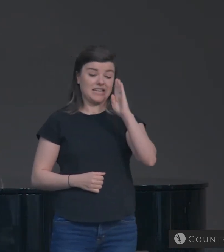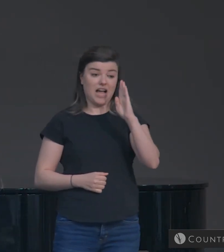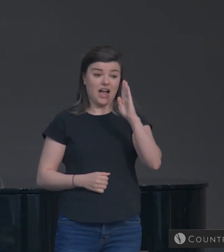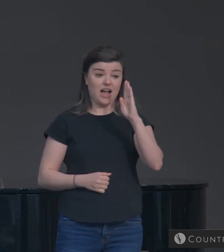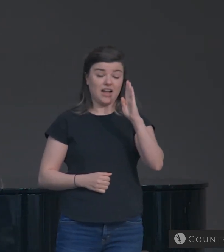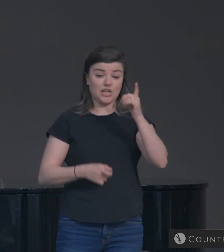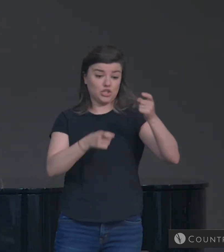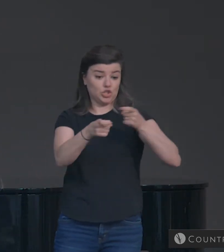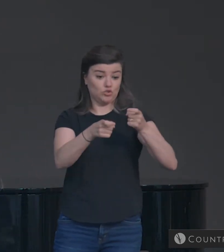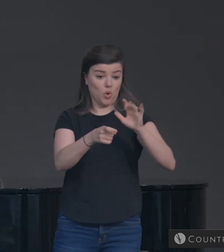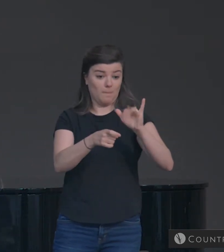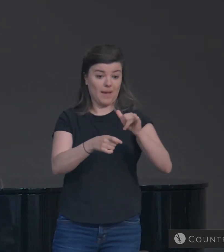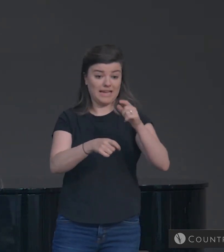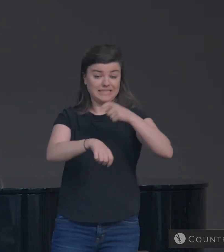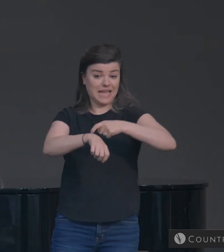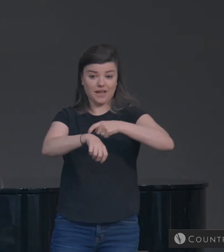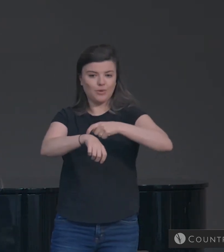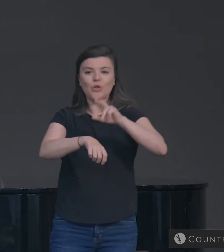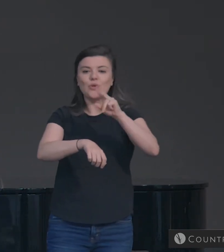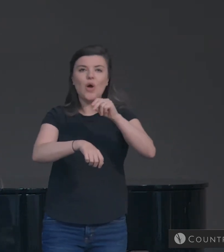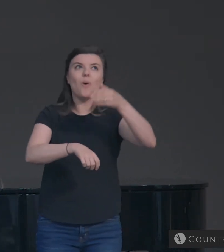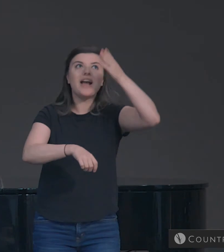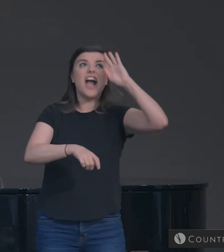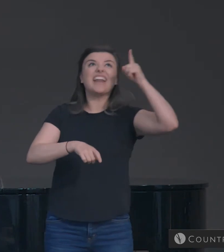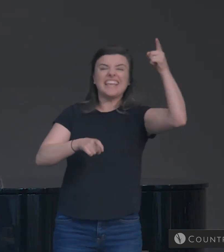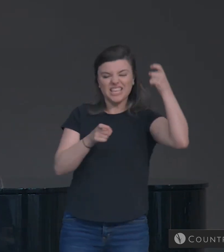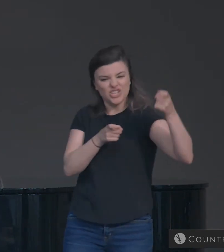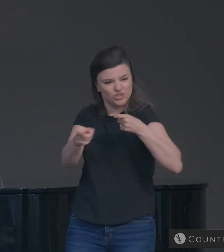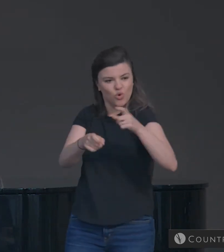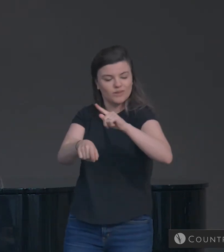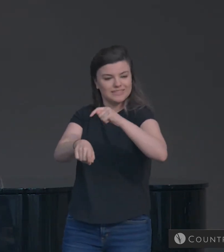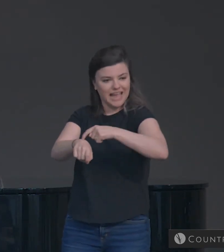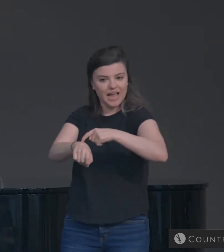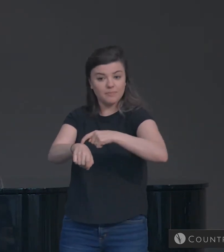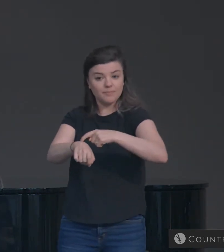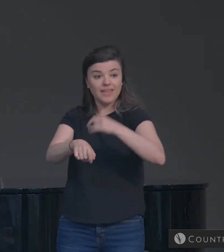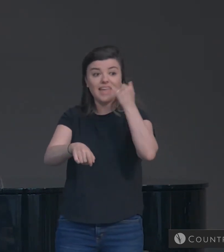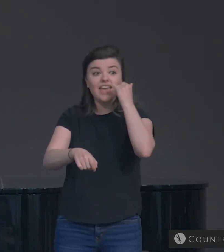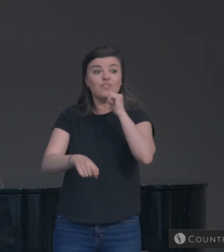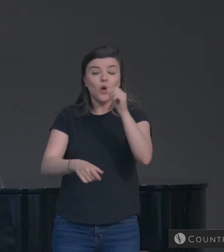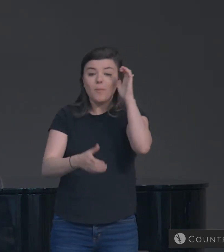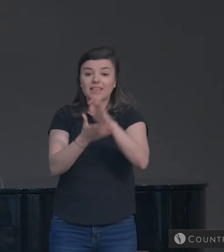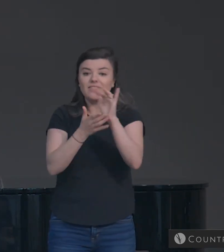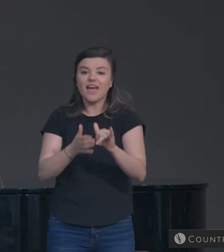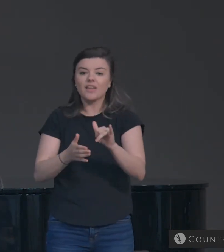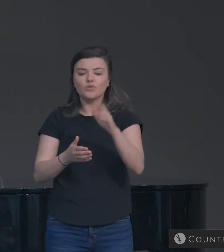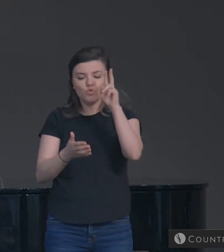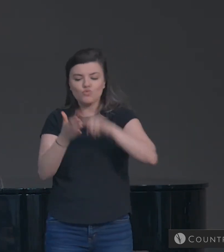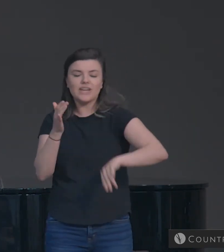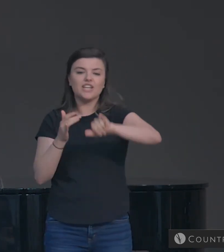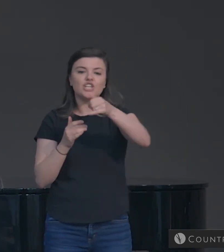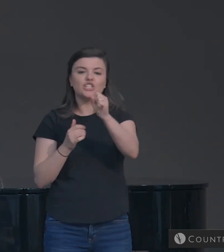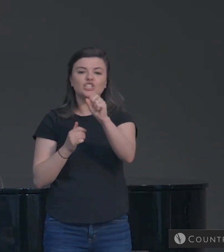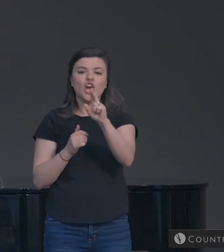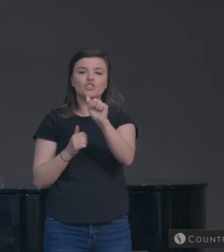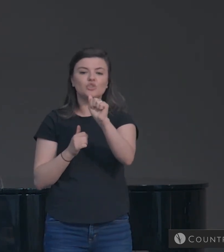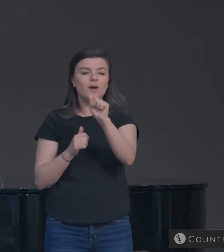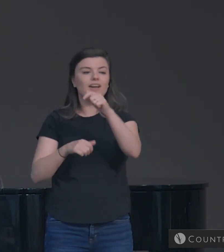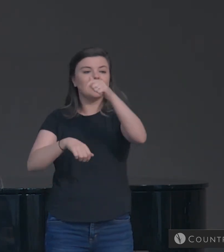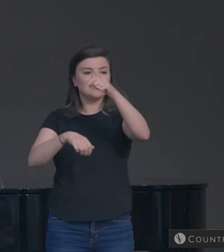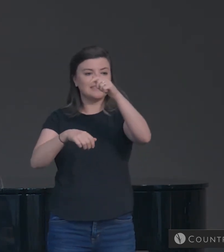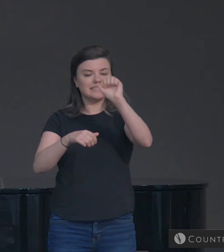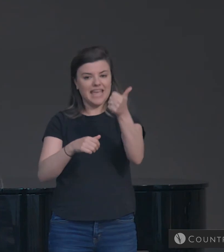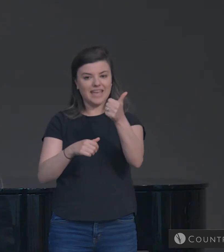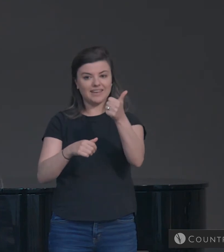to time. Time is subject to God. If you don't believe that, perhaps you haven't read Joshua 10. Where God literally stopped